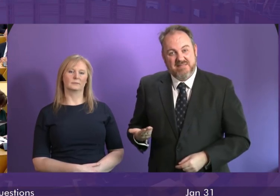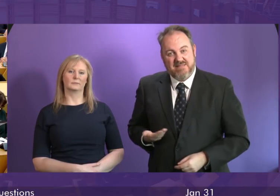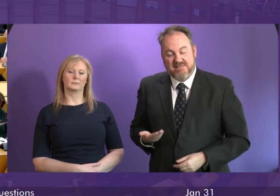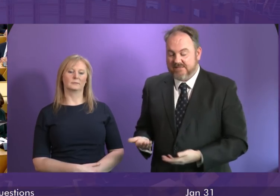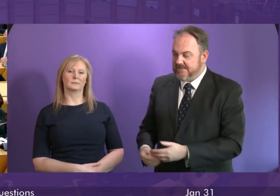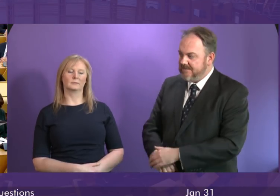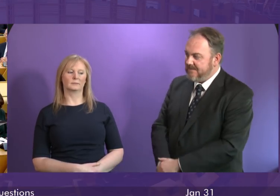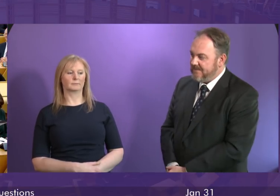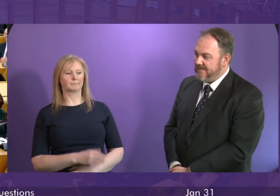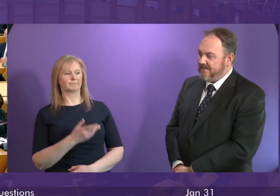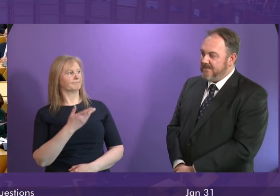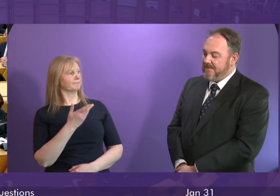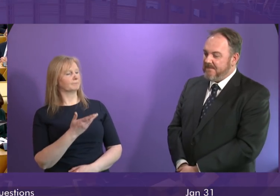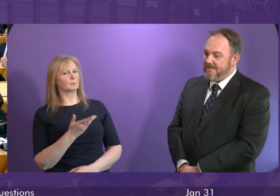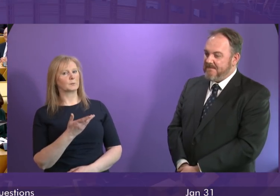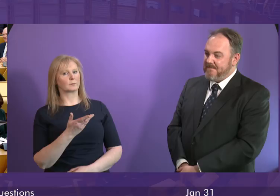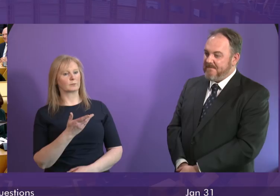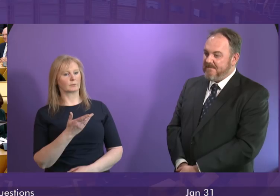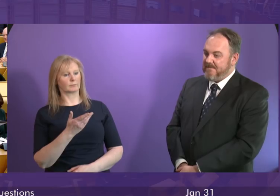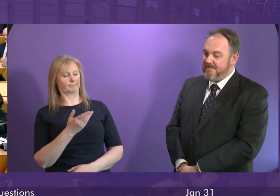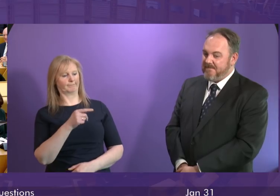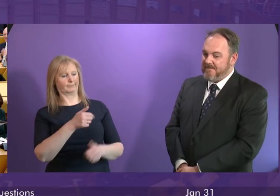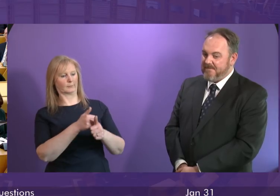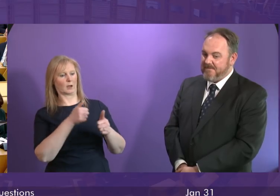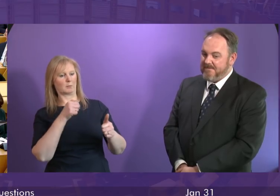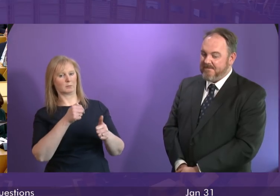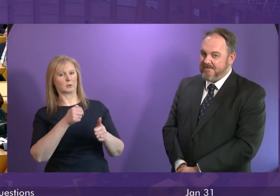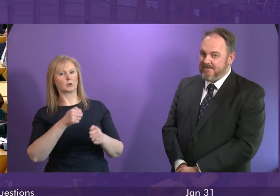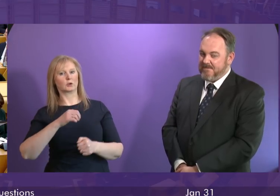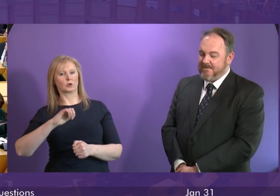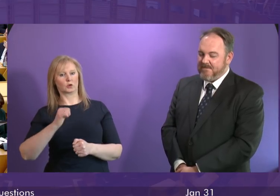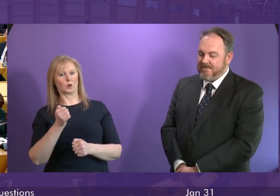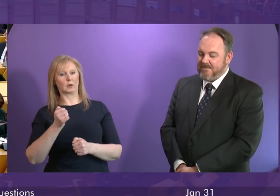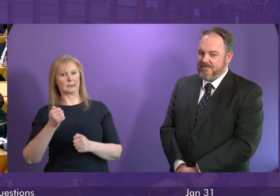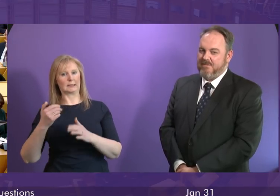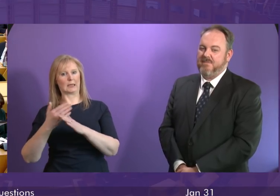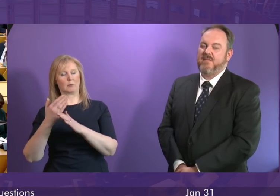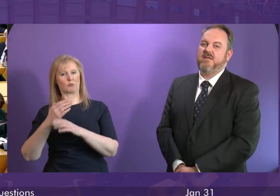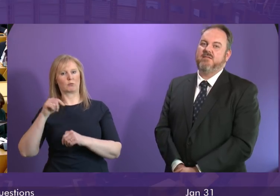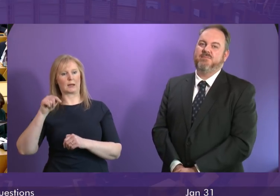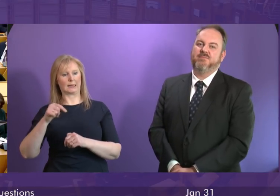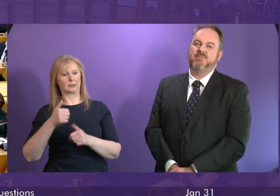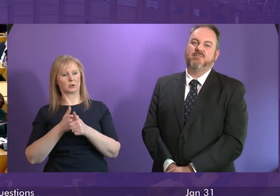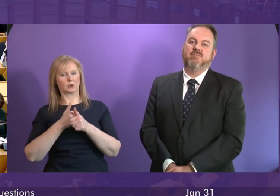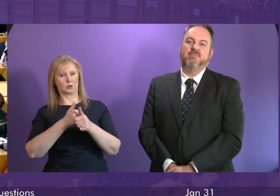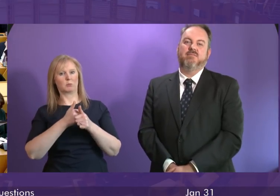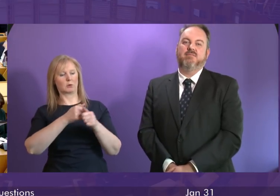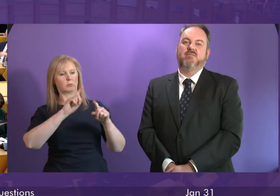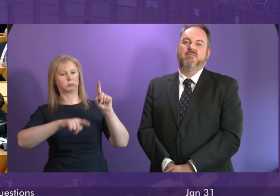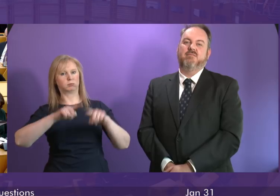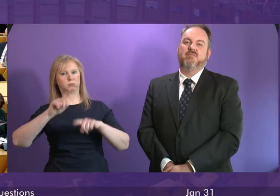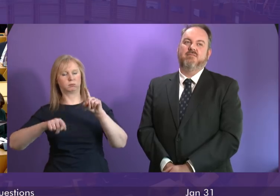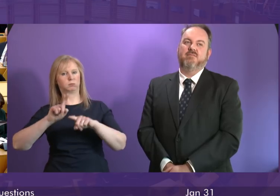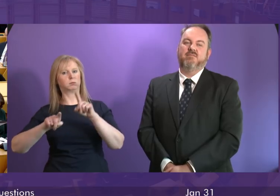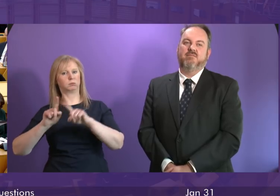well in terms of Raytheon the Scottish enterprise funding to Raytheon has supported a range of activity for